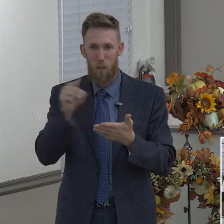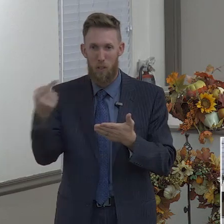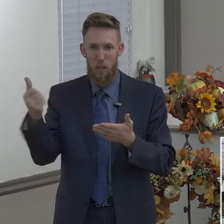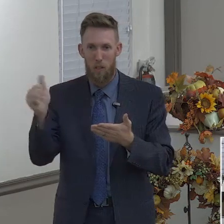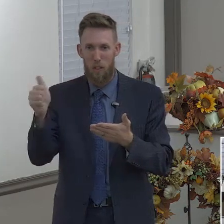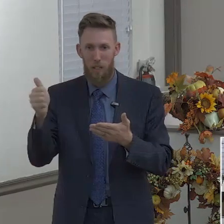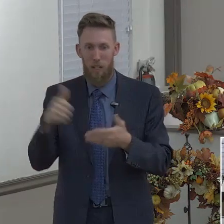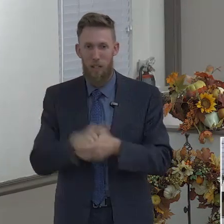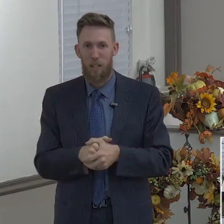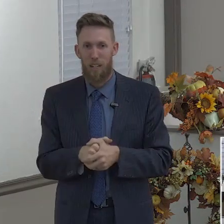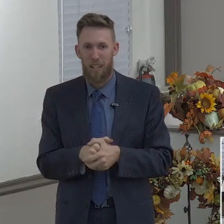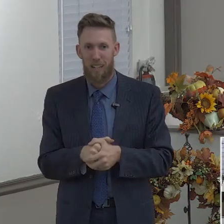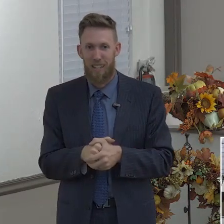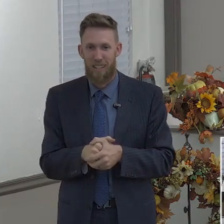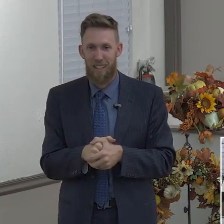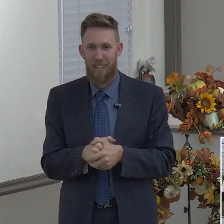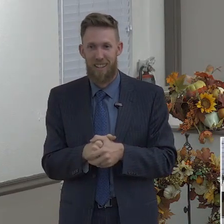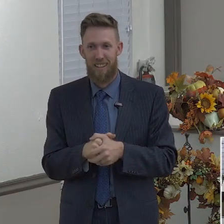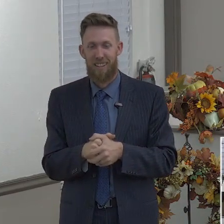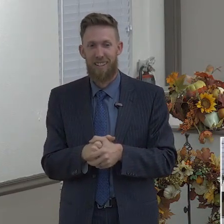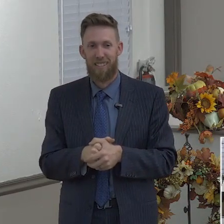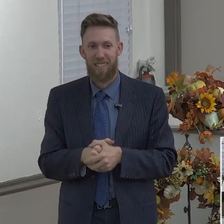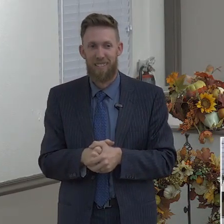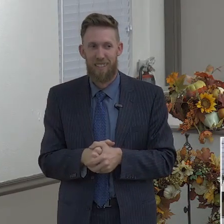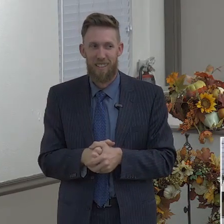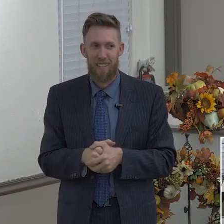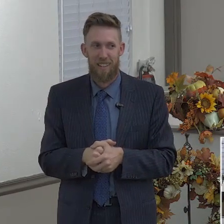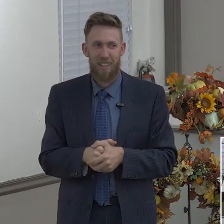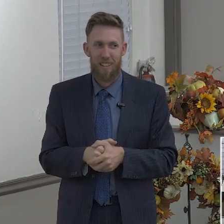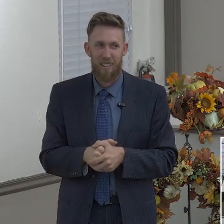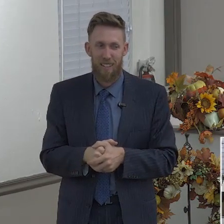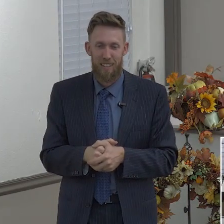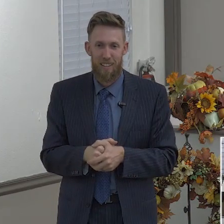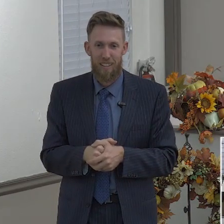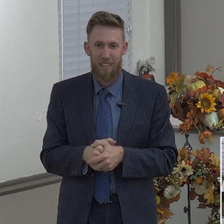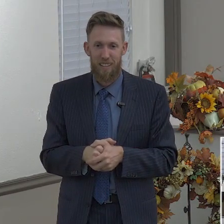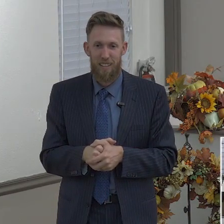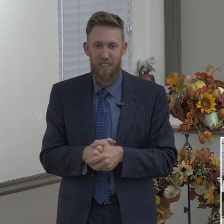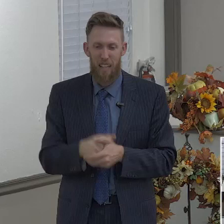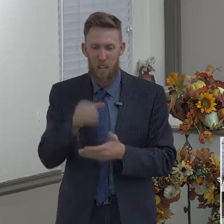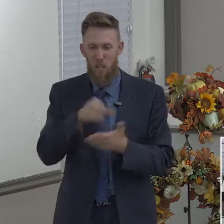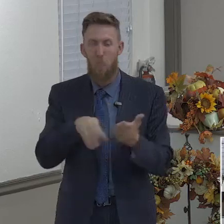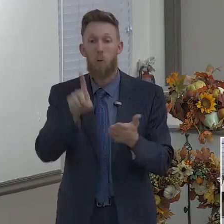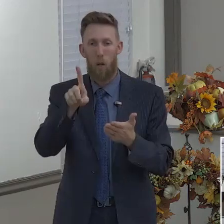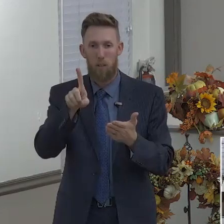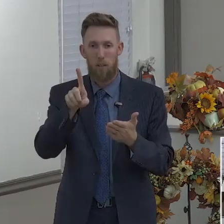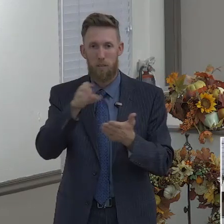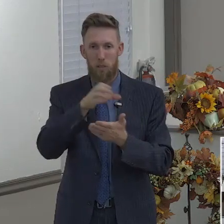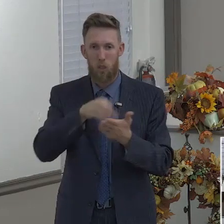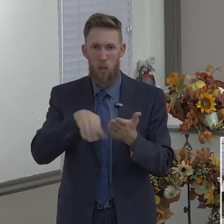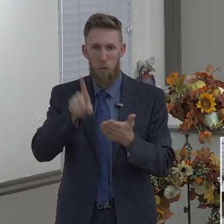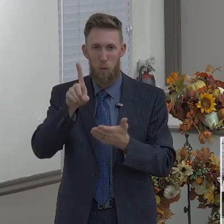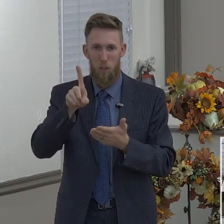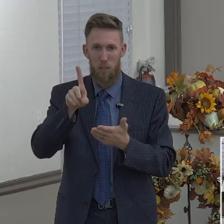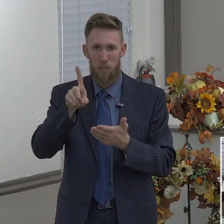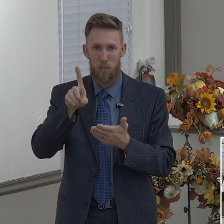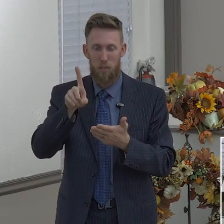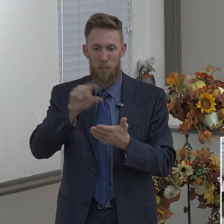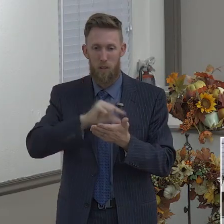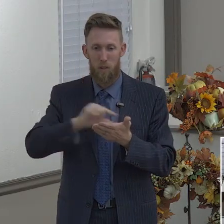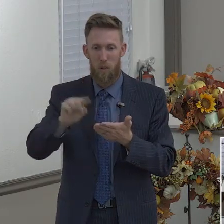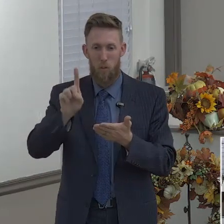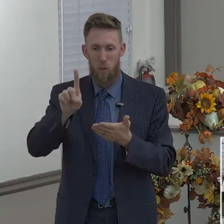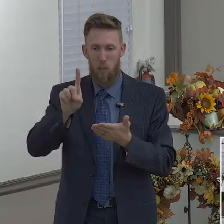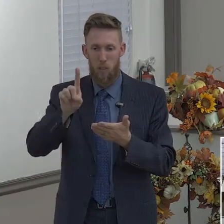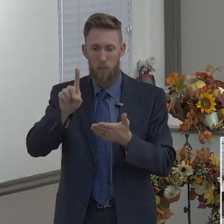version, what's going on here? 2 Peter chapter number 1, starting in verse number 1, Simon Peter, a servant